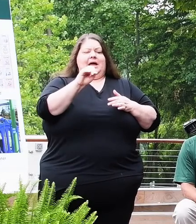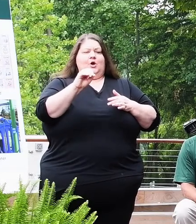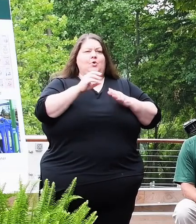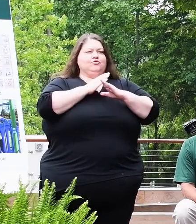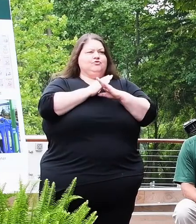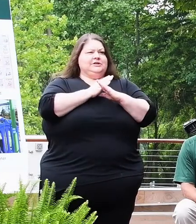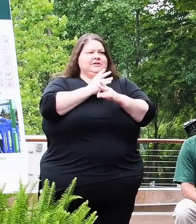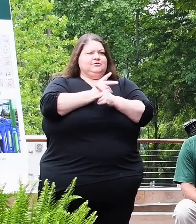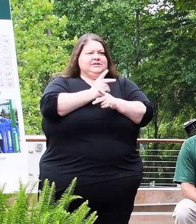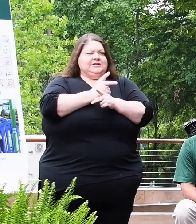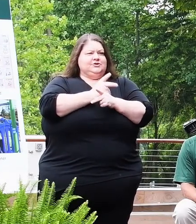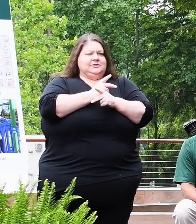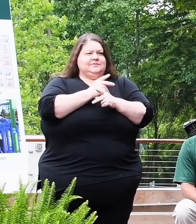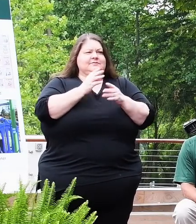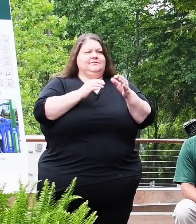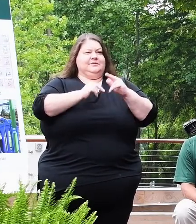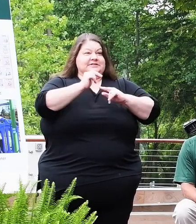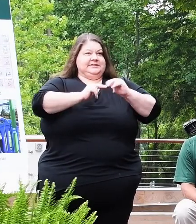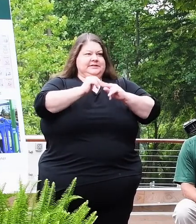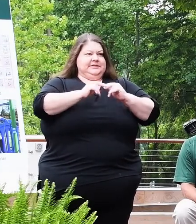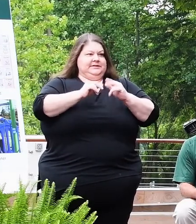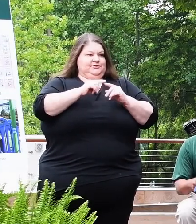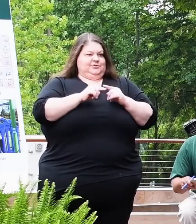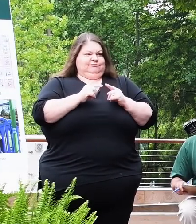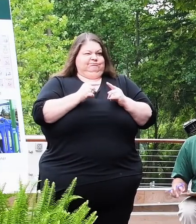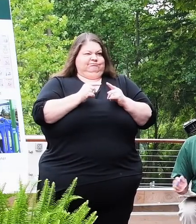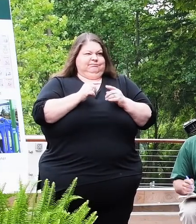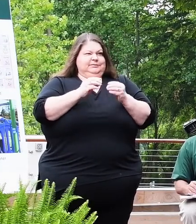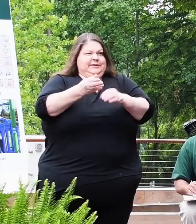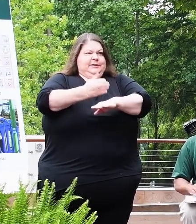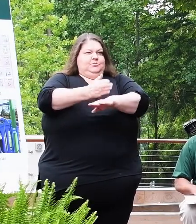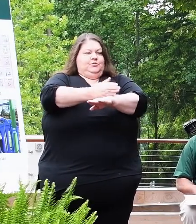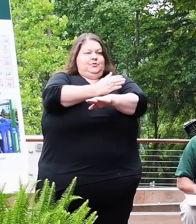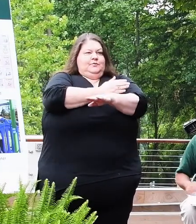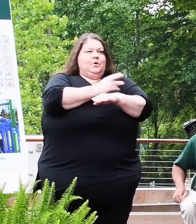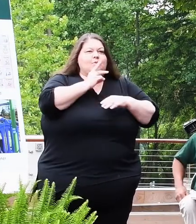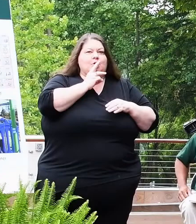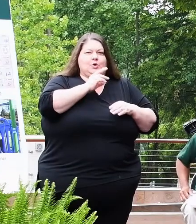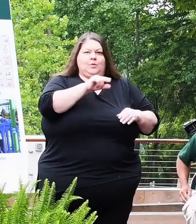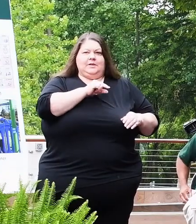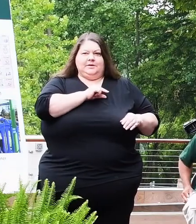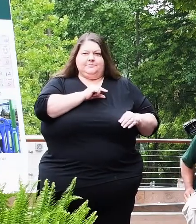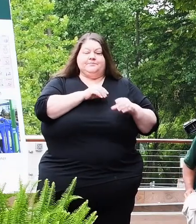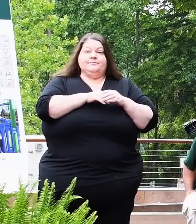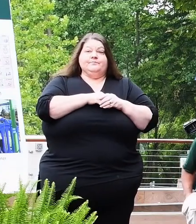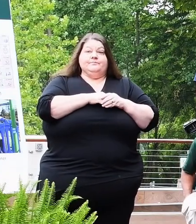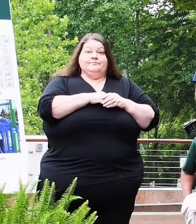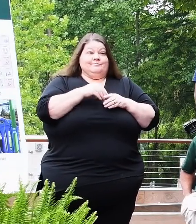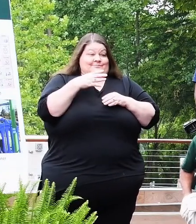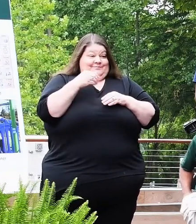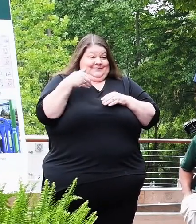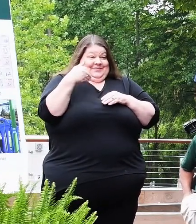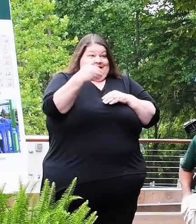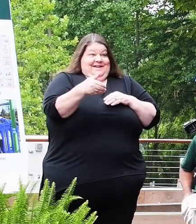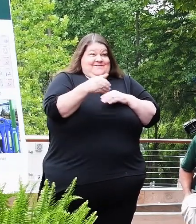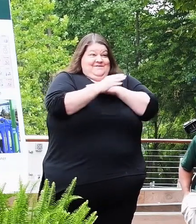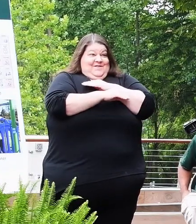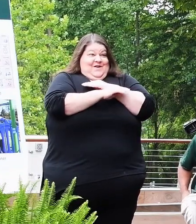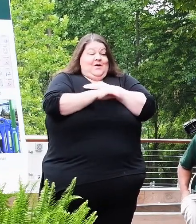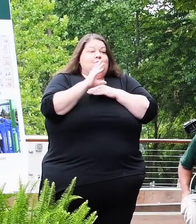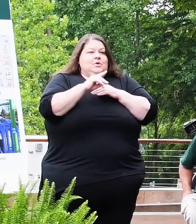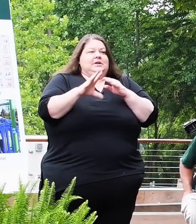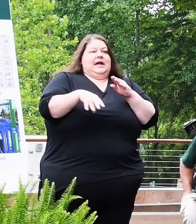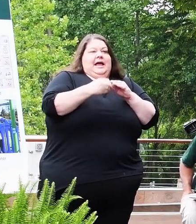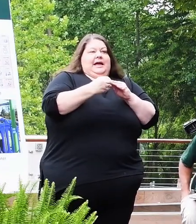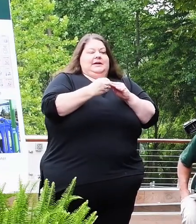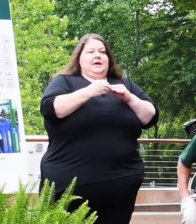water quality. And we're not quite done yet. This fall we'll be installing a bicycle pump